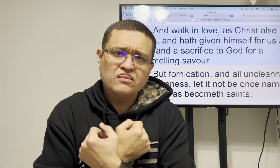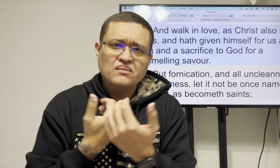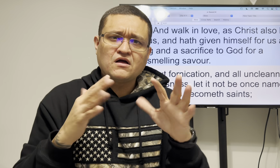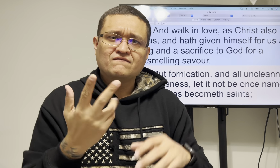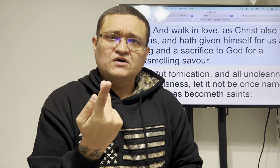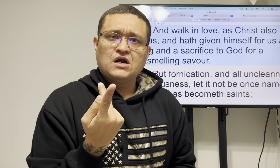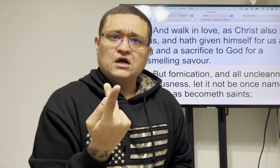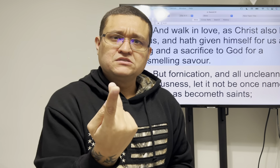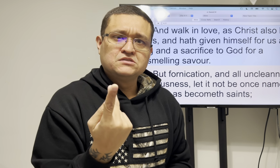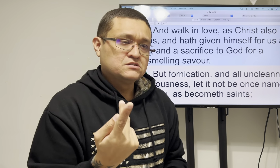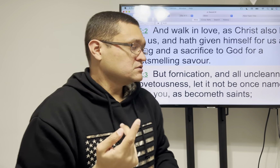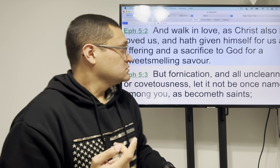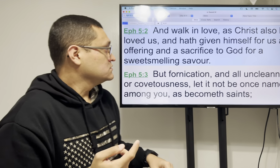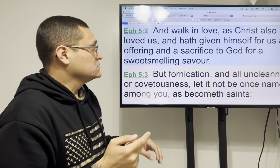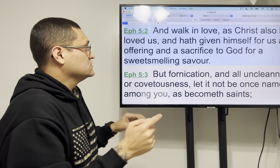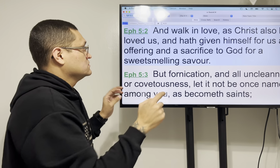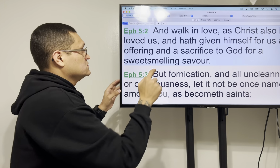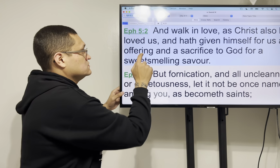also have loved us